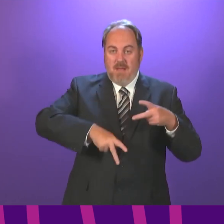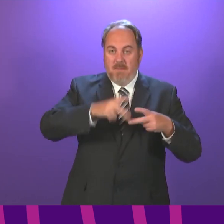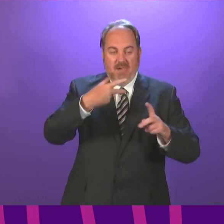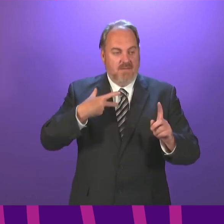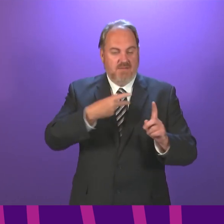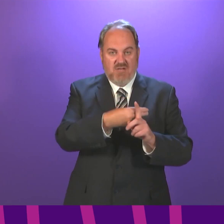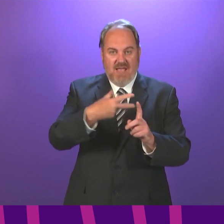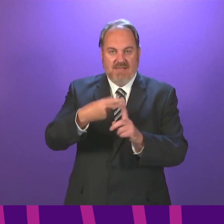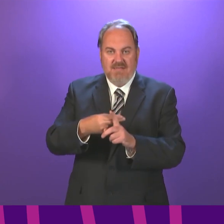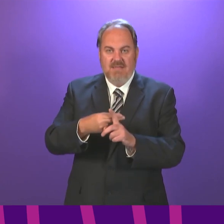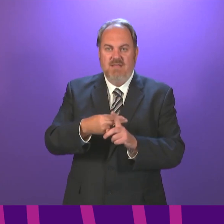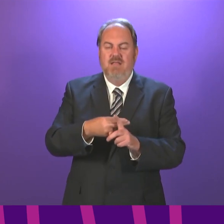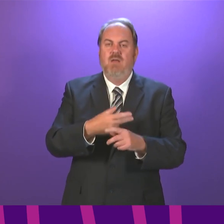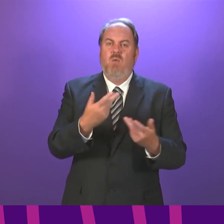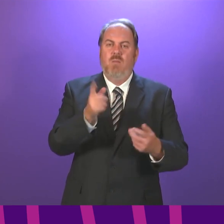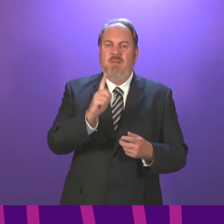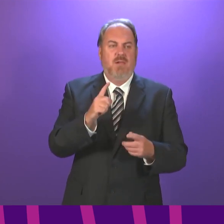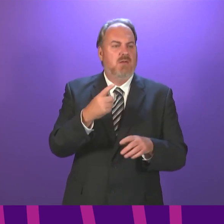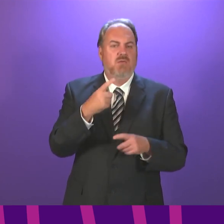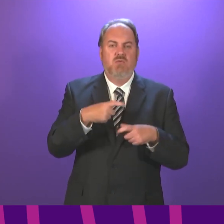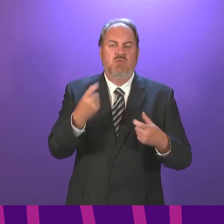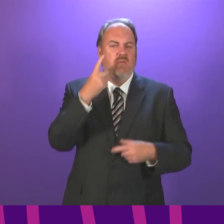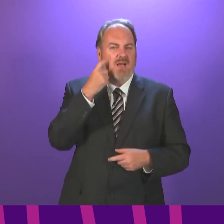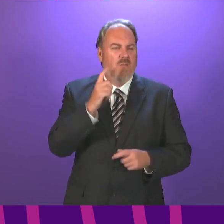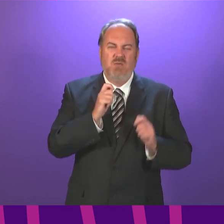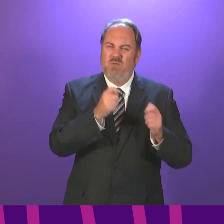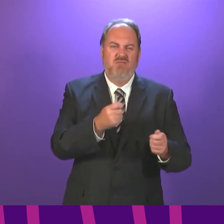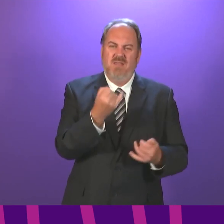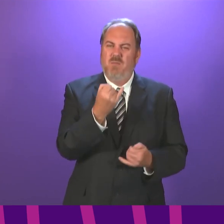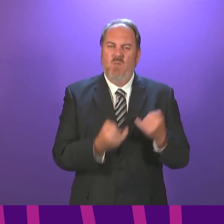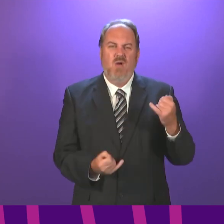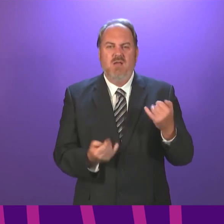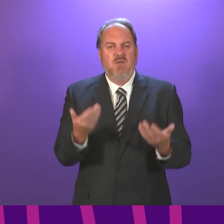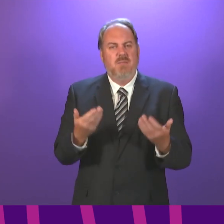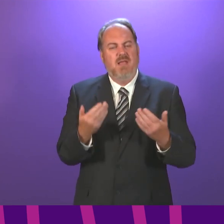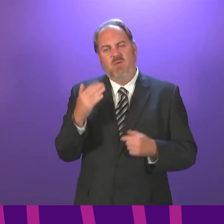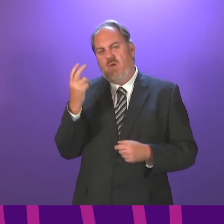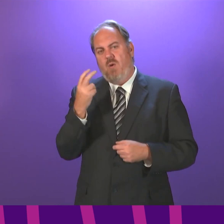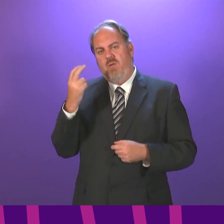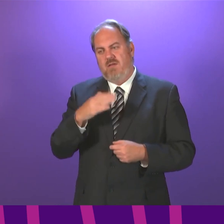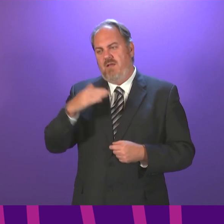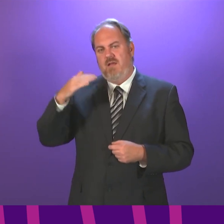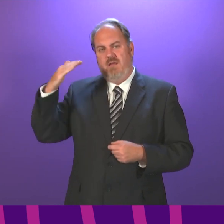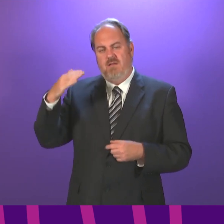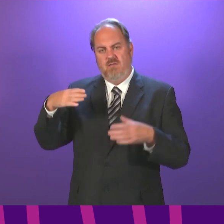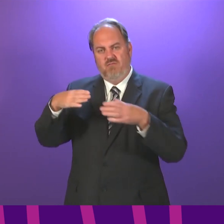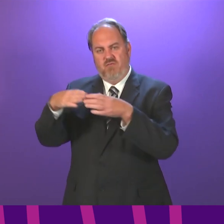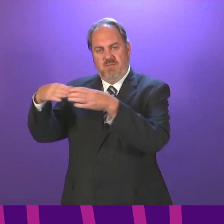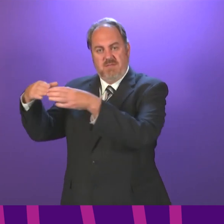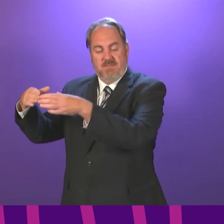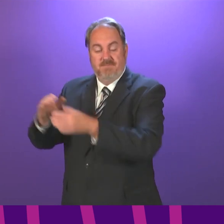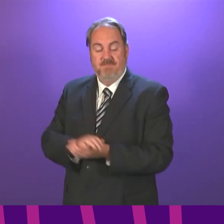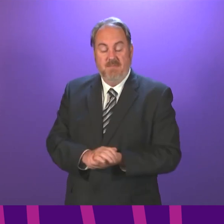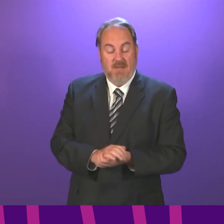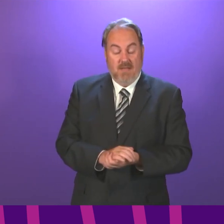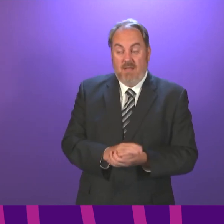they are not unfairly penalised? Jacquie Minister. Jacquie certainly consider that. I can, obviously, until